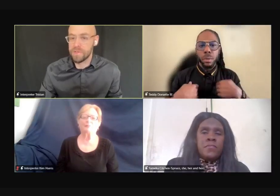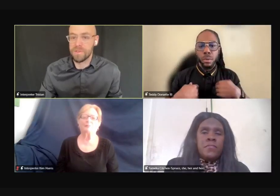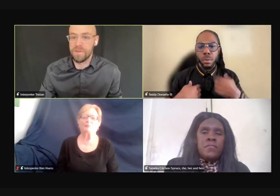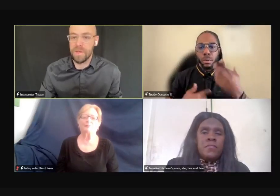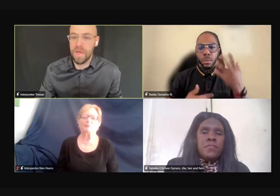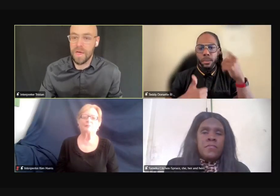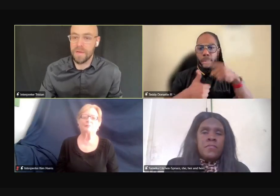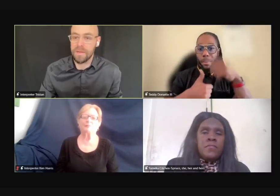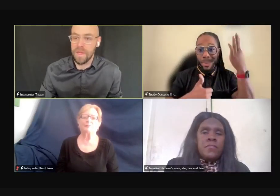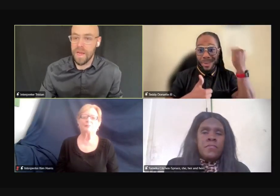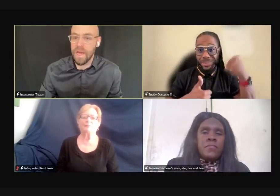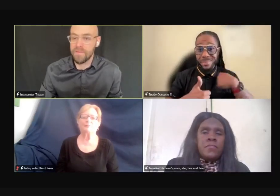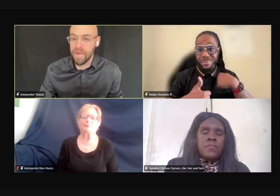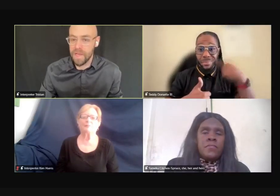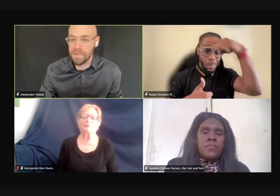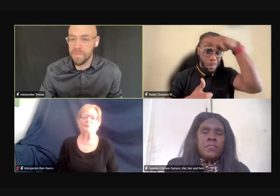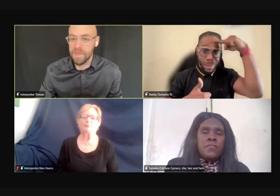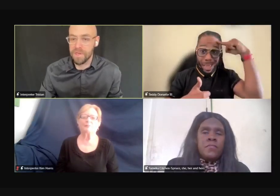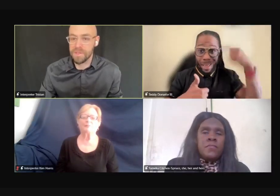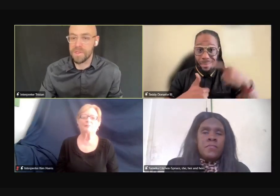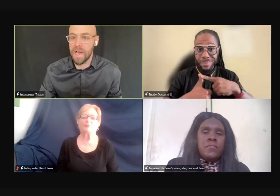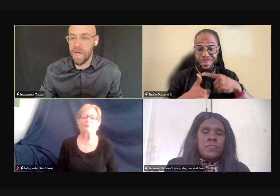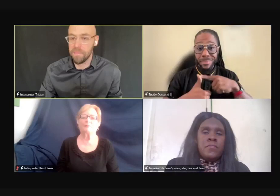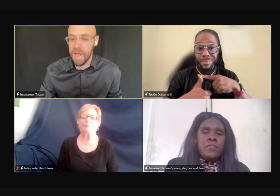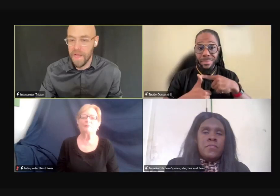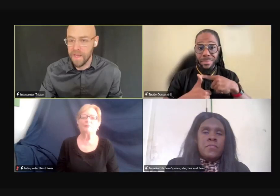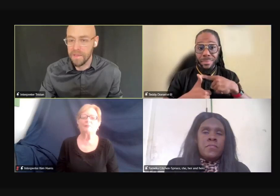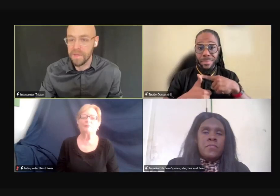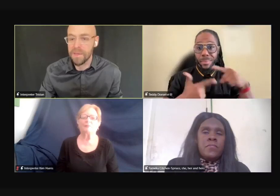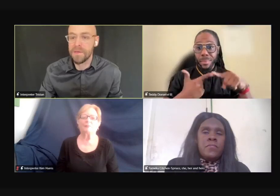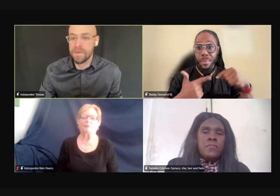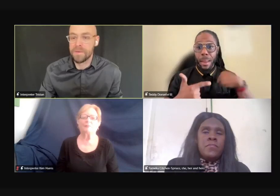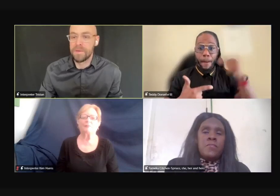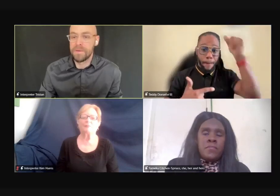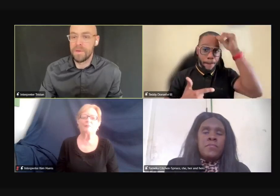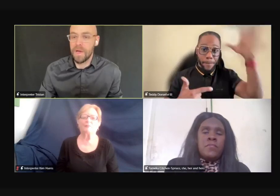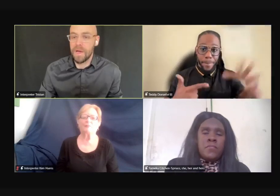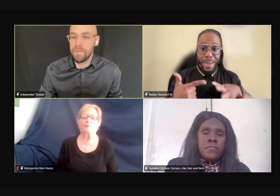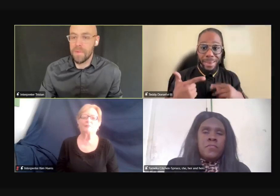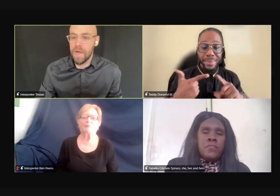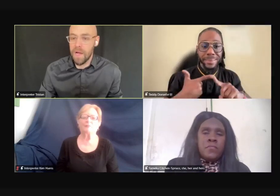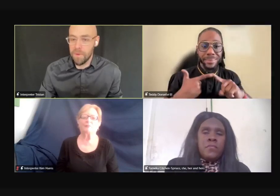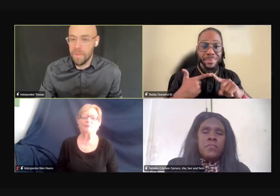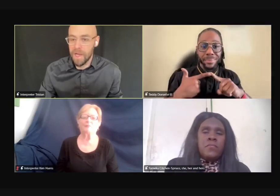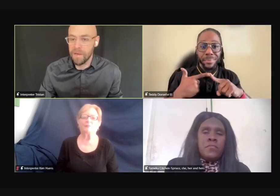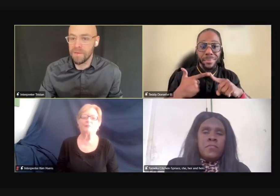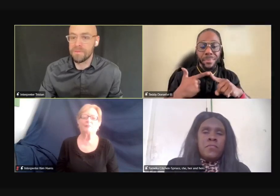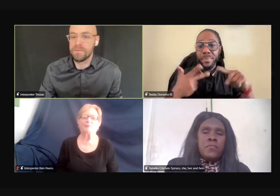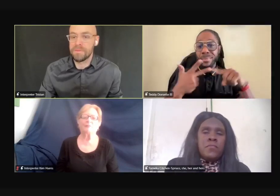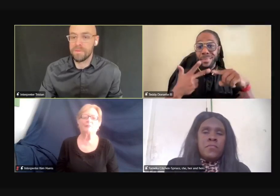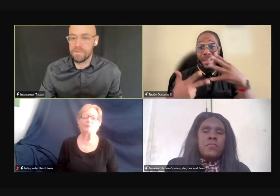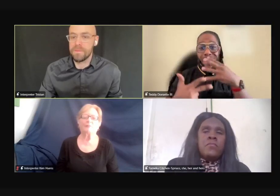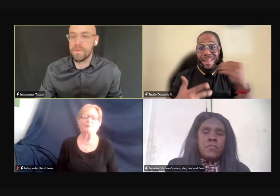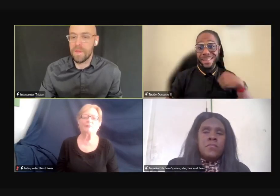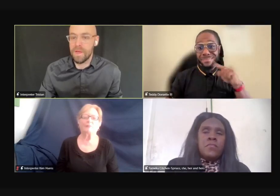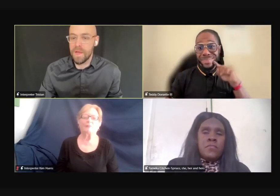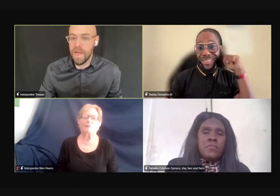barriers that I faced because I'm black. I'm a man.